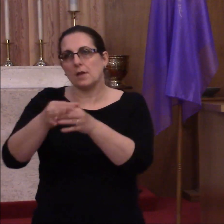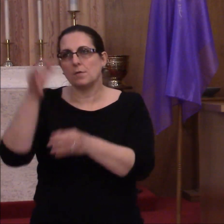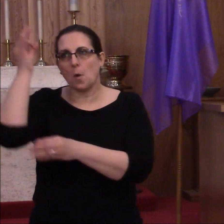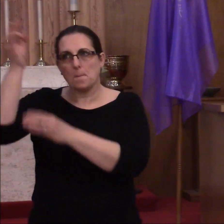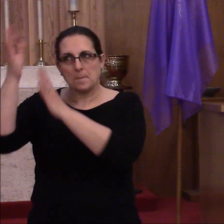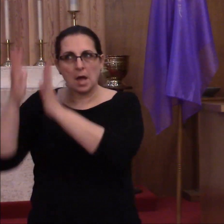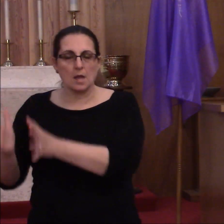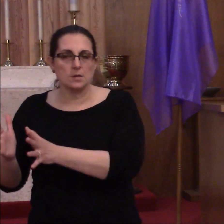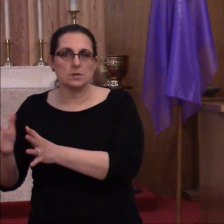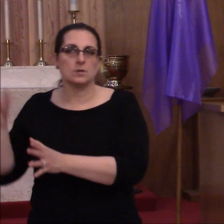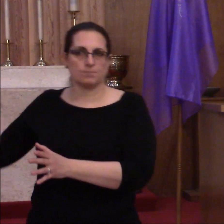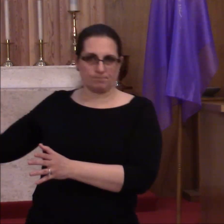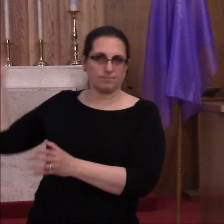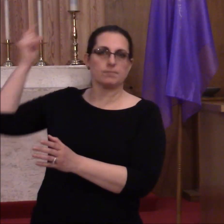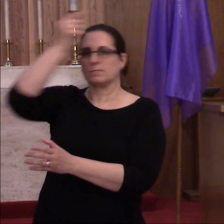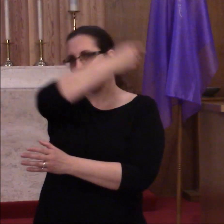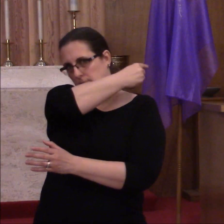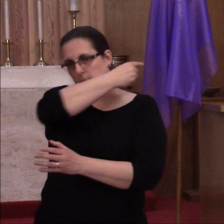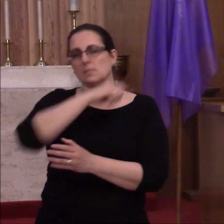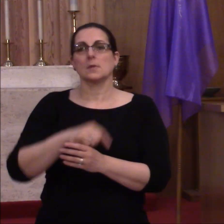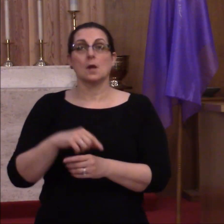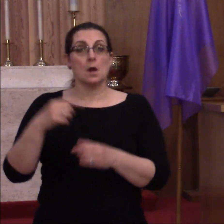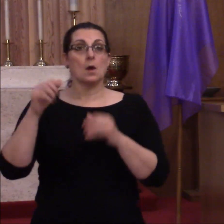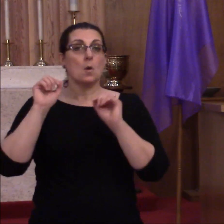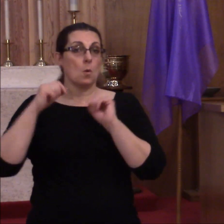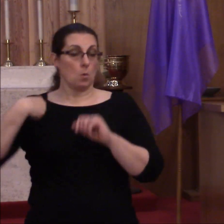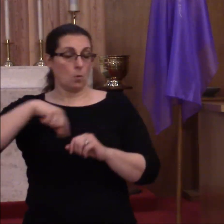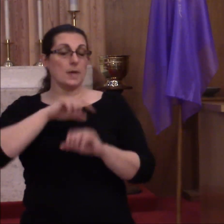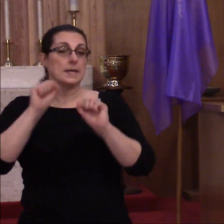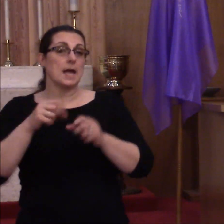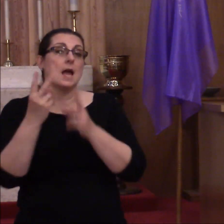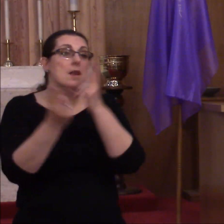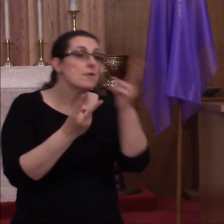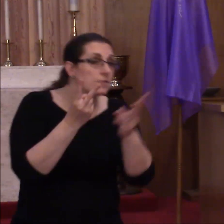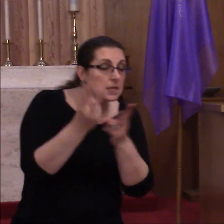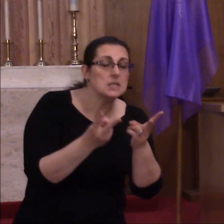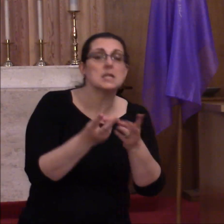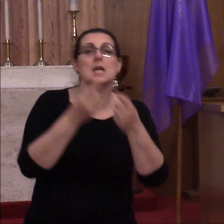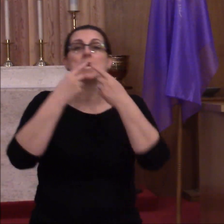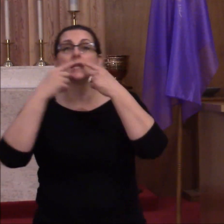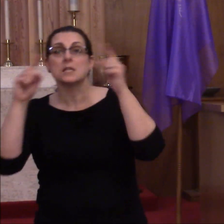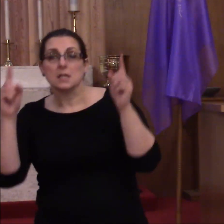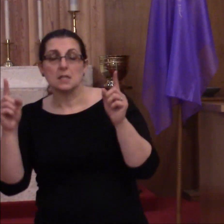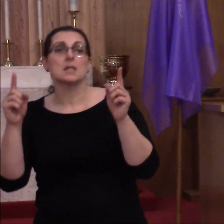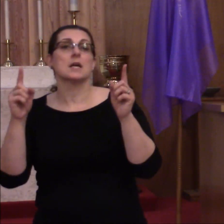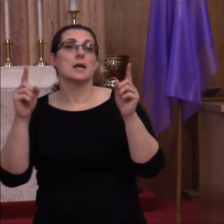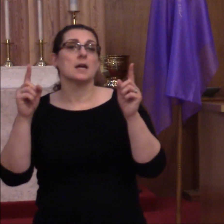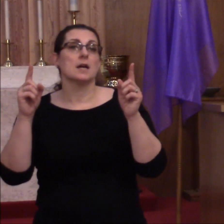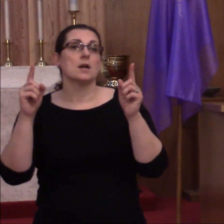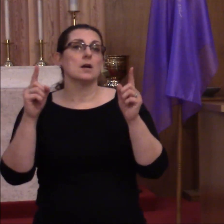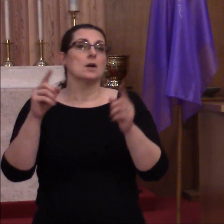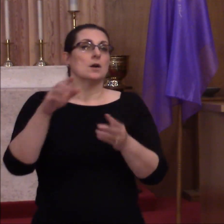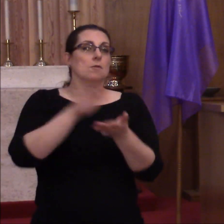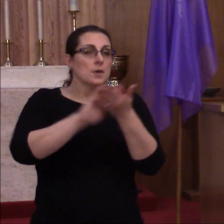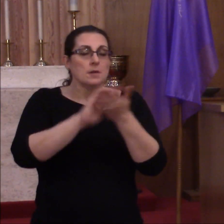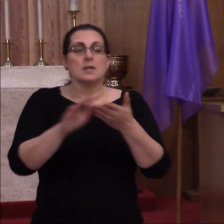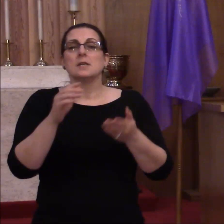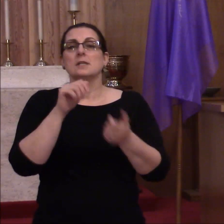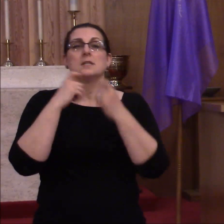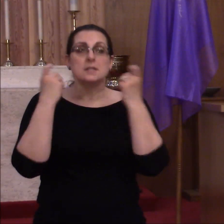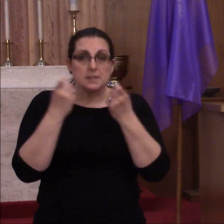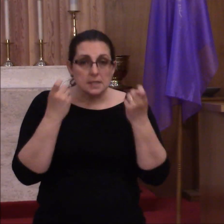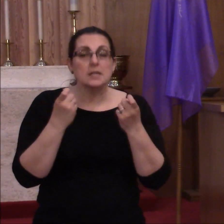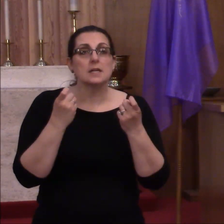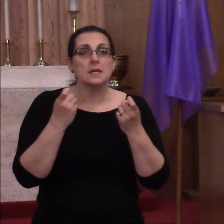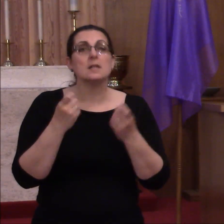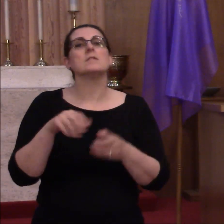corporately, we are able to visit one another to clear the forgiveness of sins and distribute the Lord's Supper. Though the church isn't